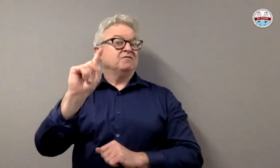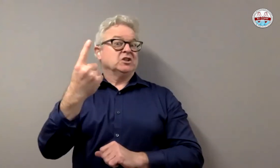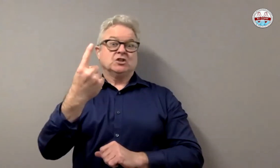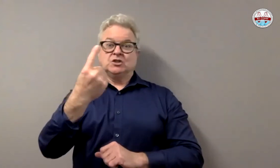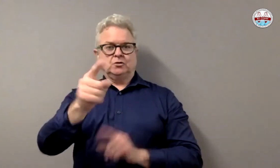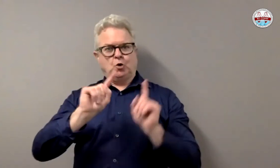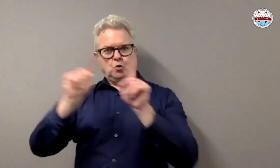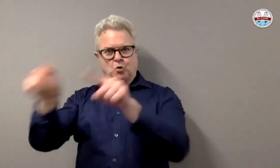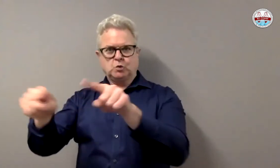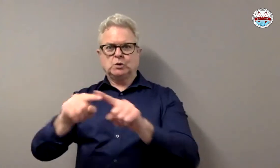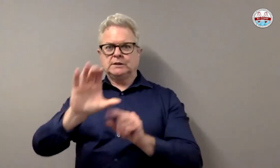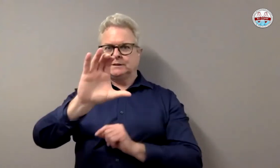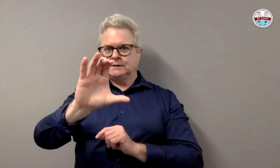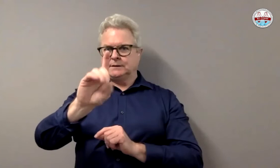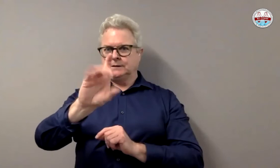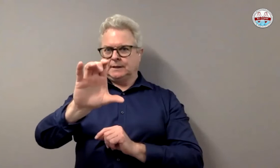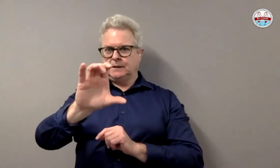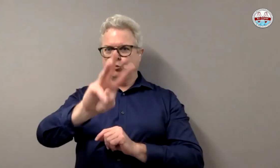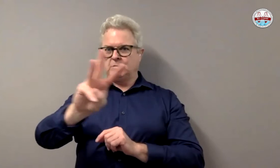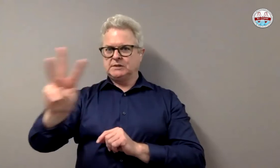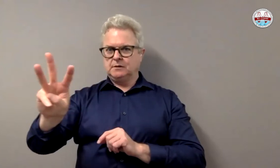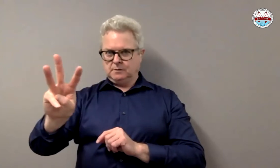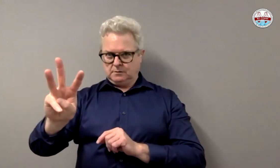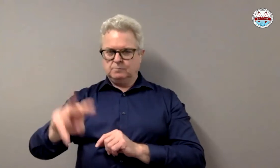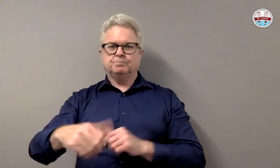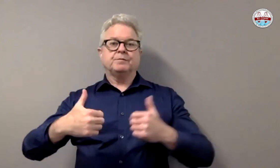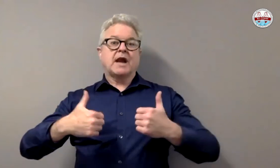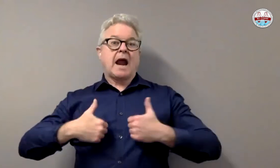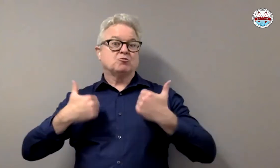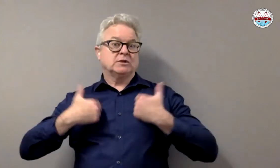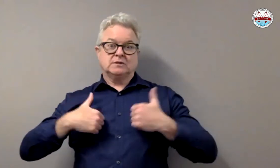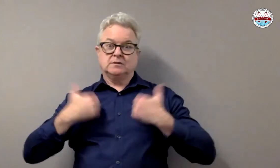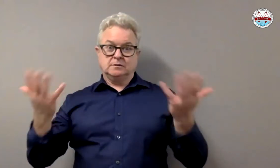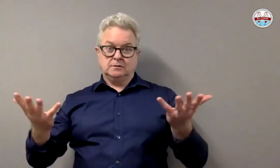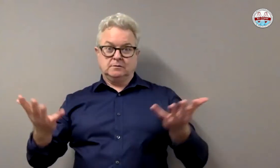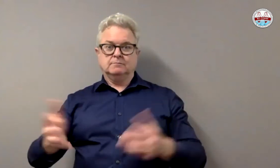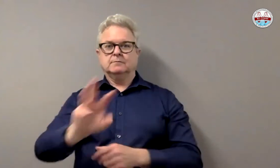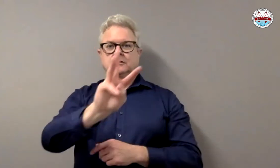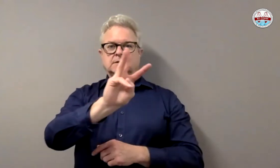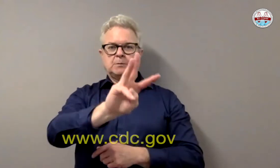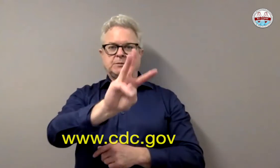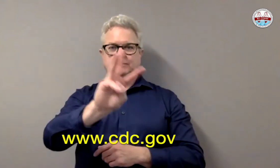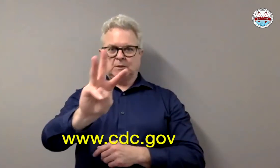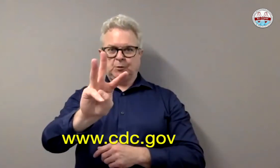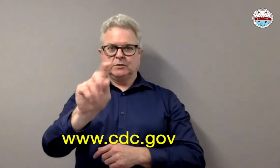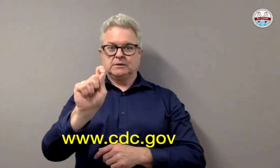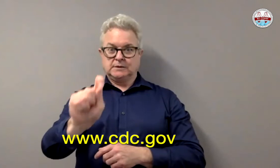we go about this. The first thing you do is you go to the CDC website and their website is www